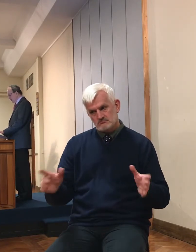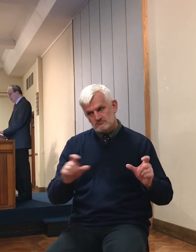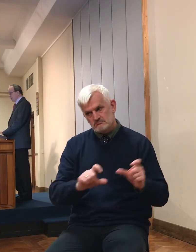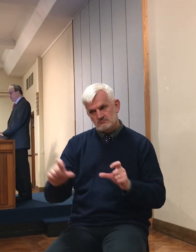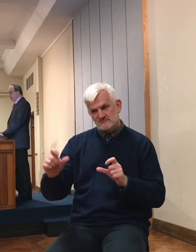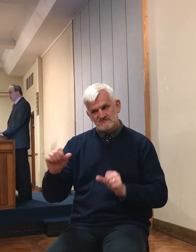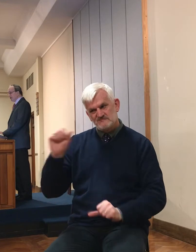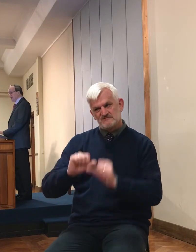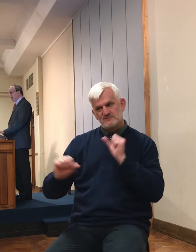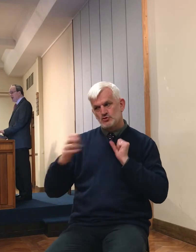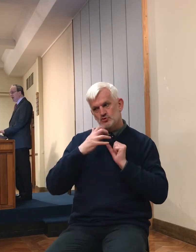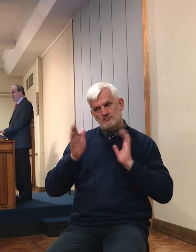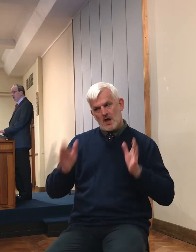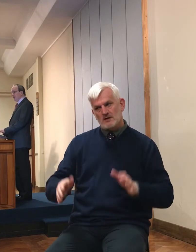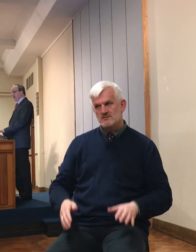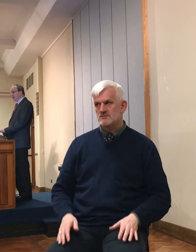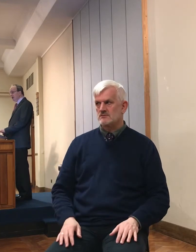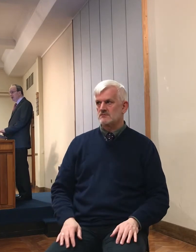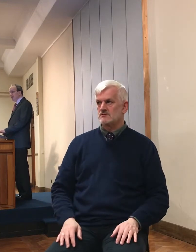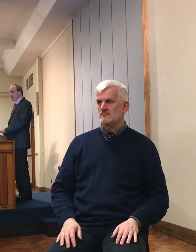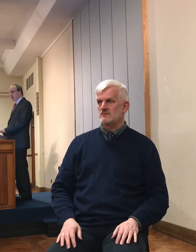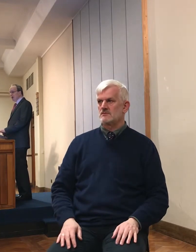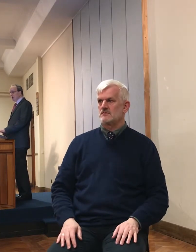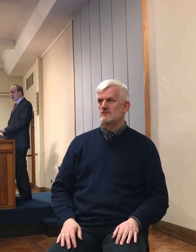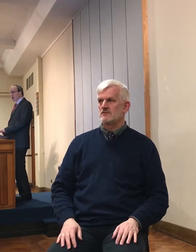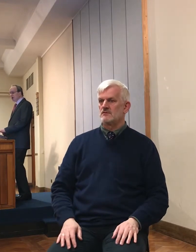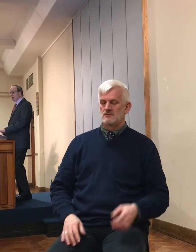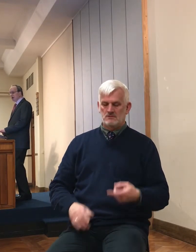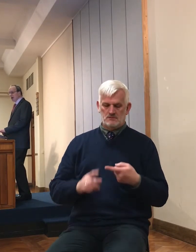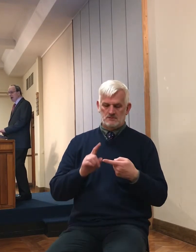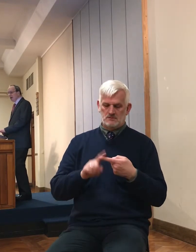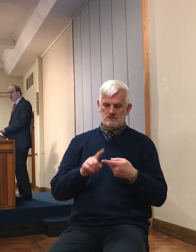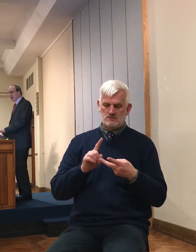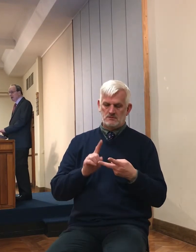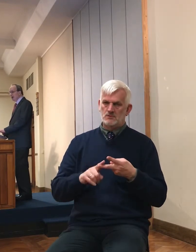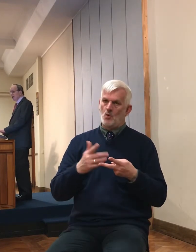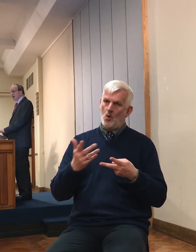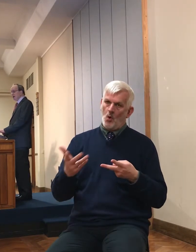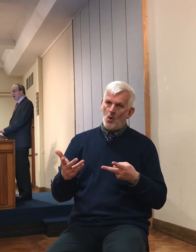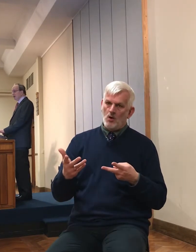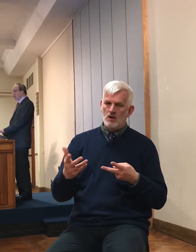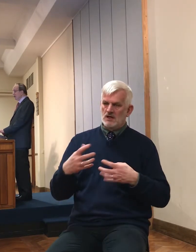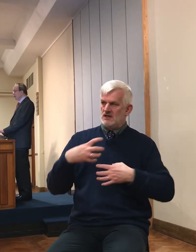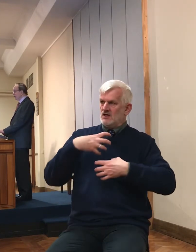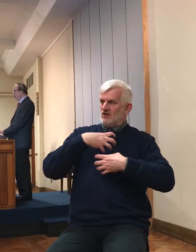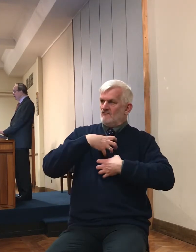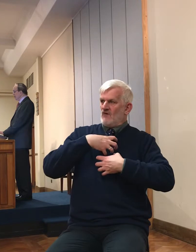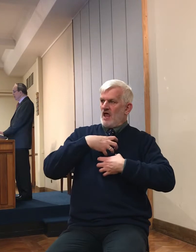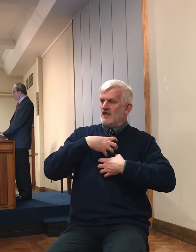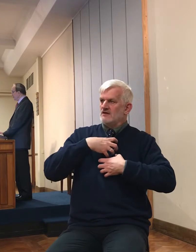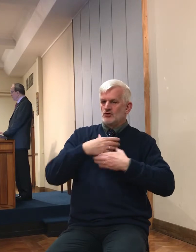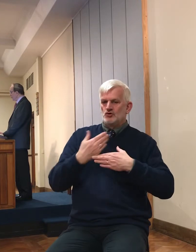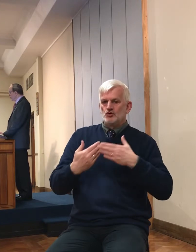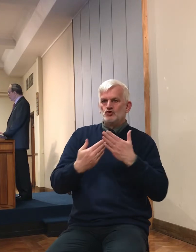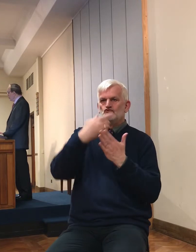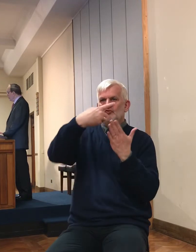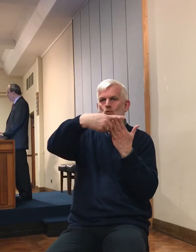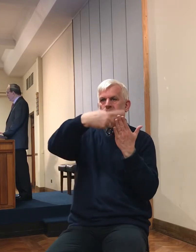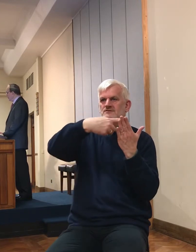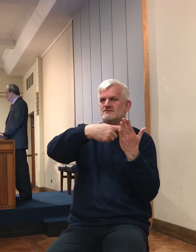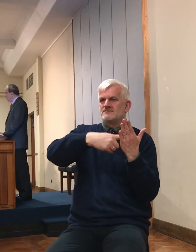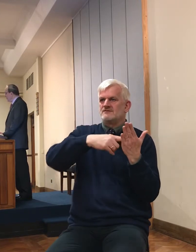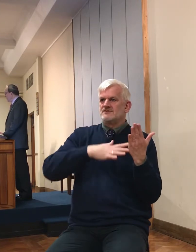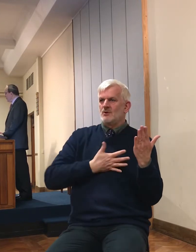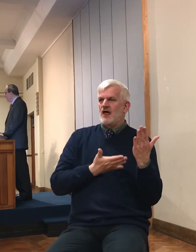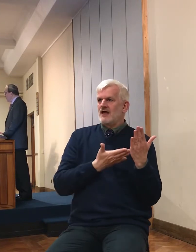Was it because they feared a new society in their region based on law